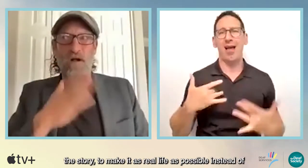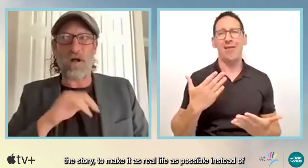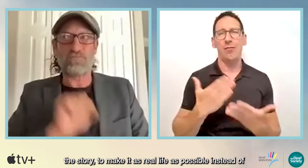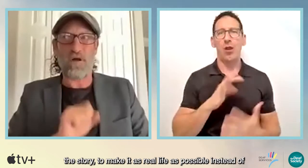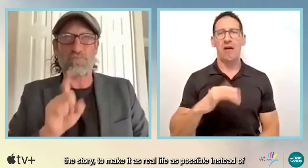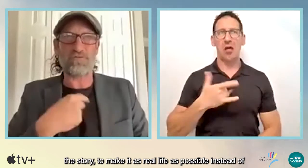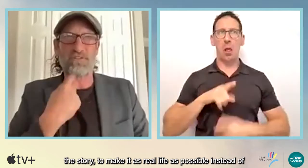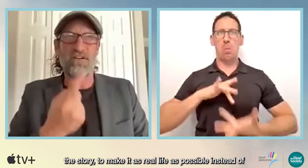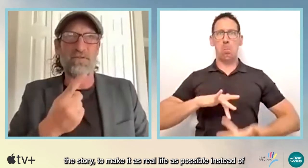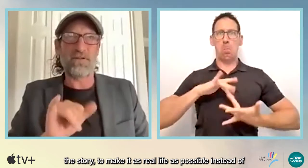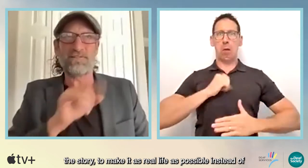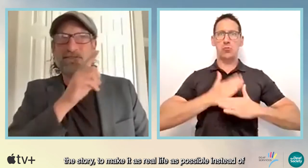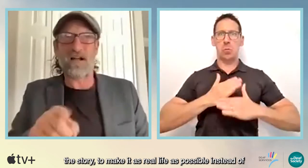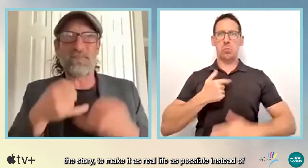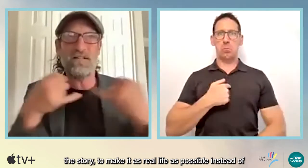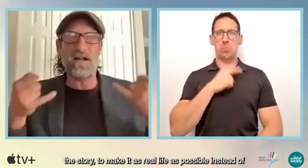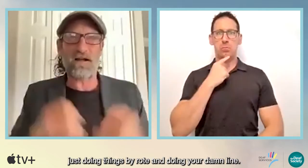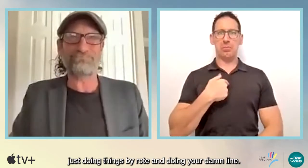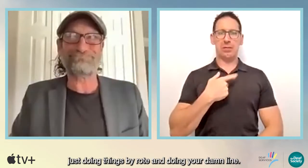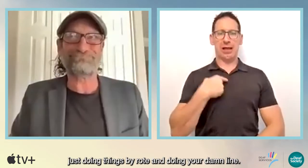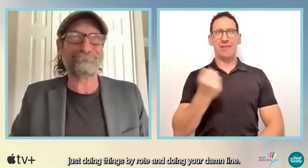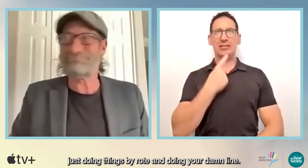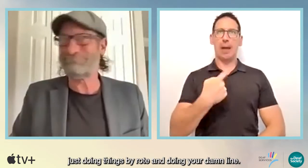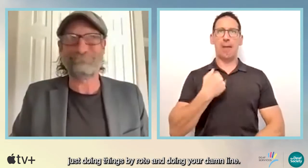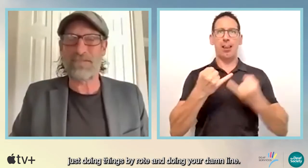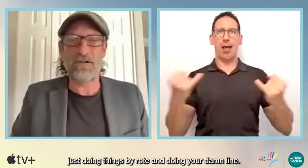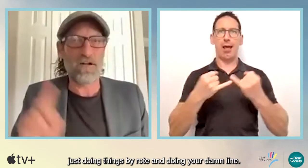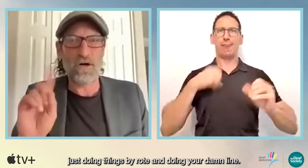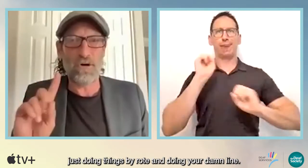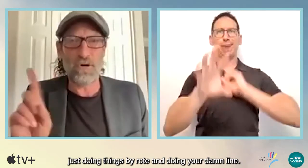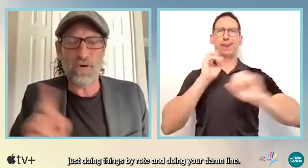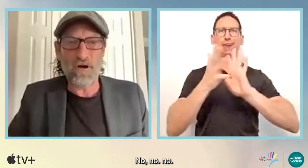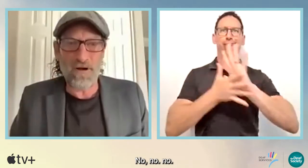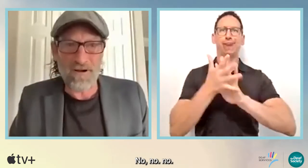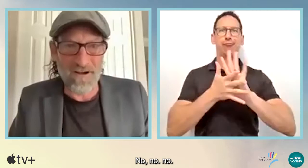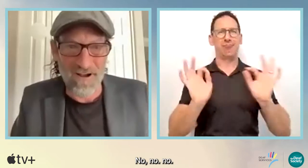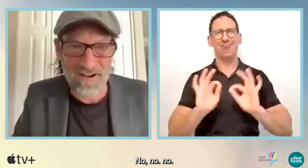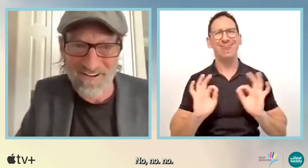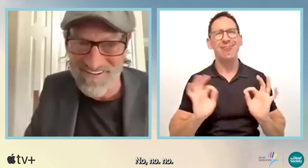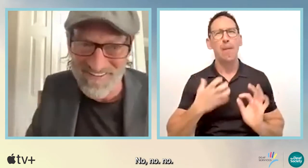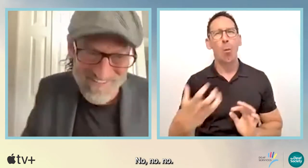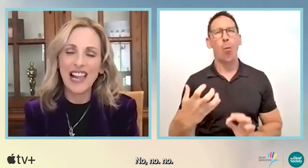as possible instead of just doing things by rote and doing your damn line. No, no, no.